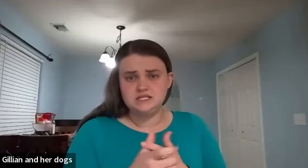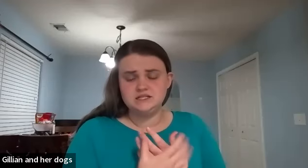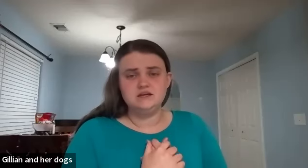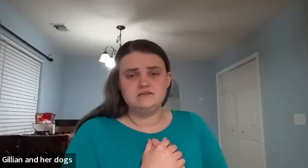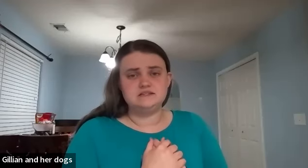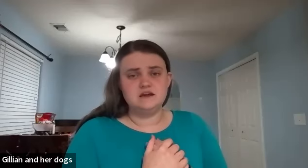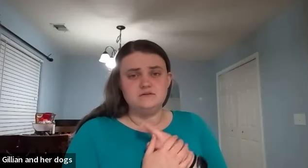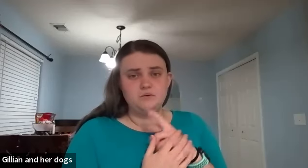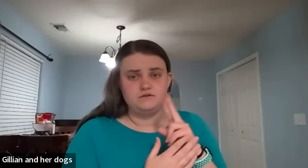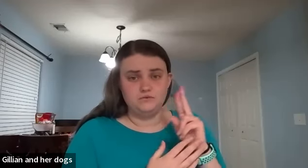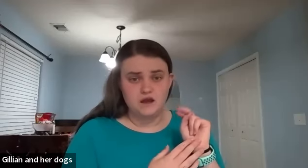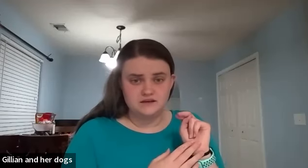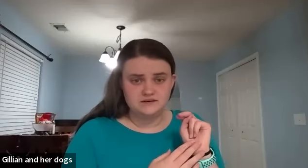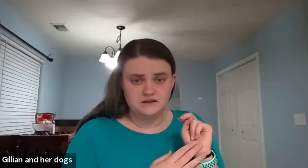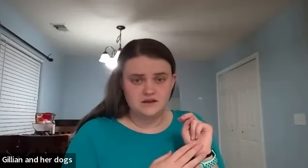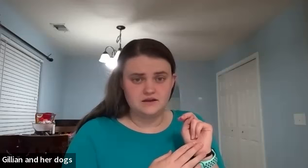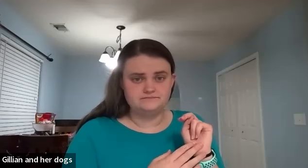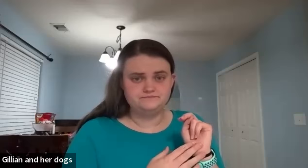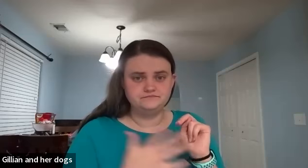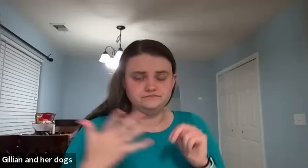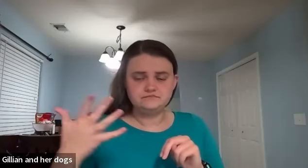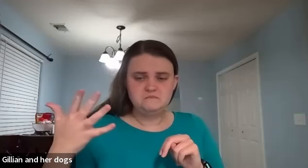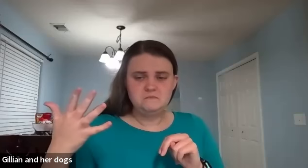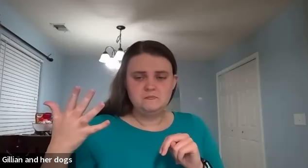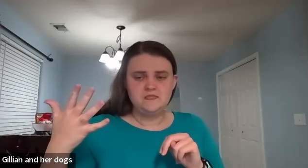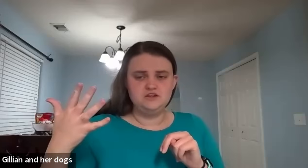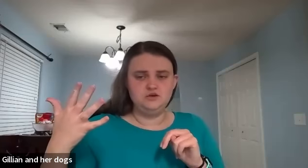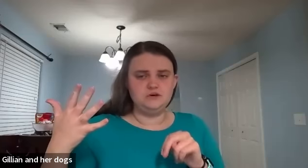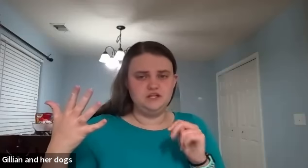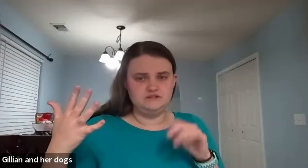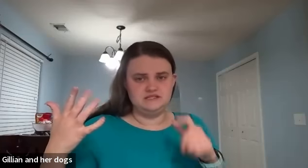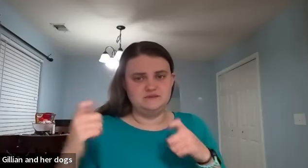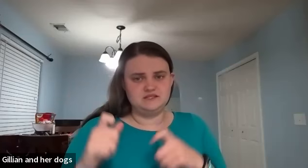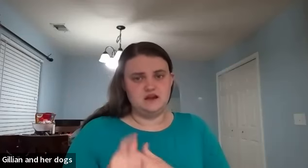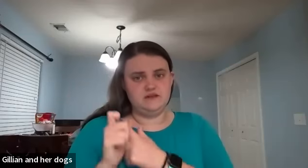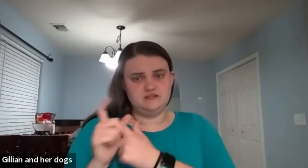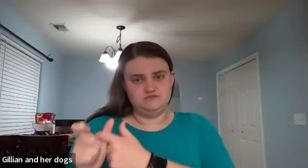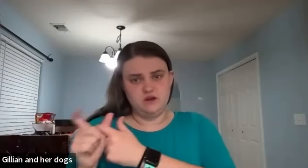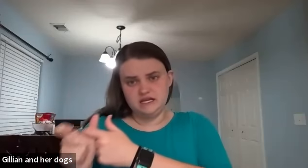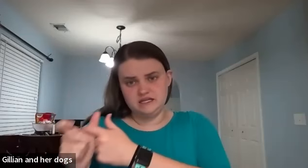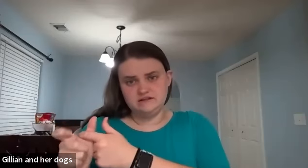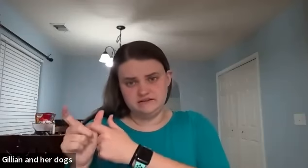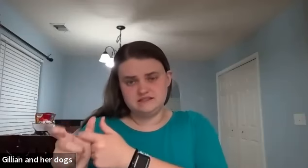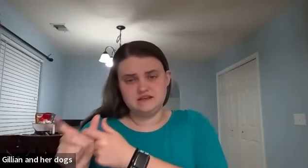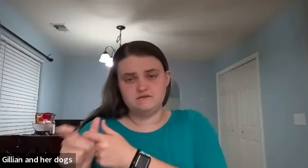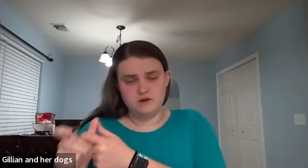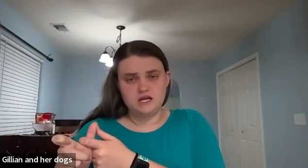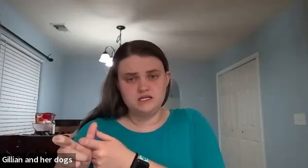the word run um you wouldn't use the same sign that's running like this is the sign for run